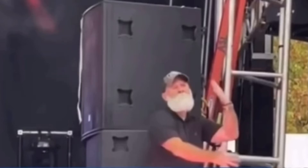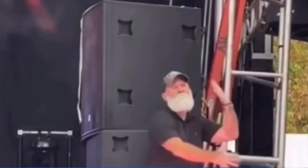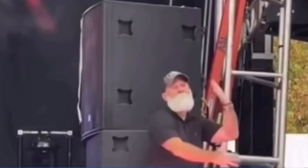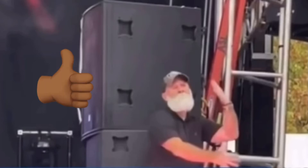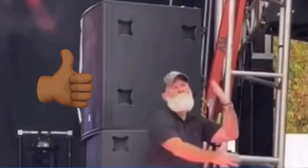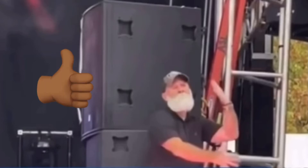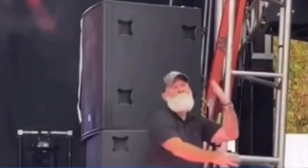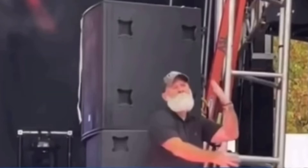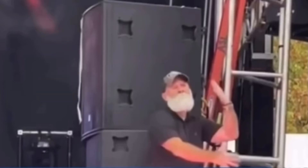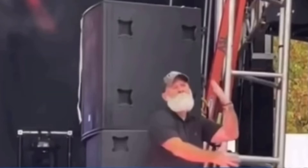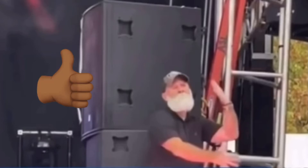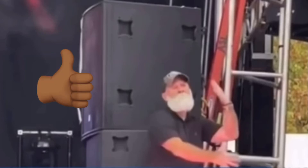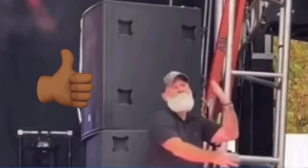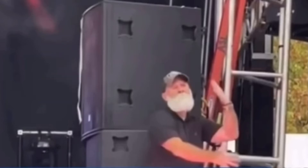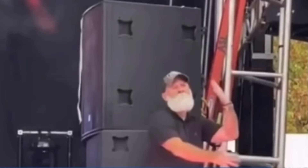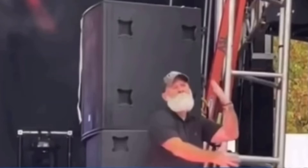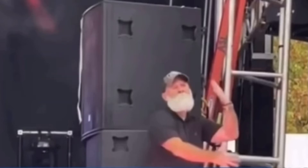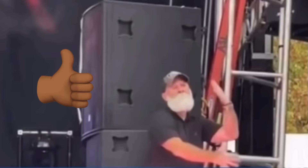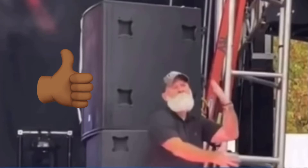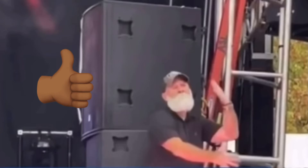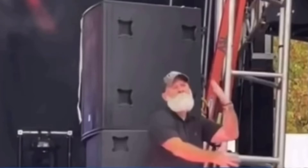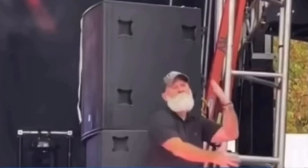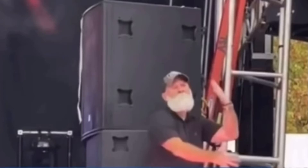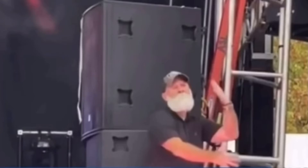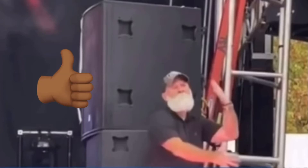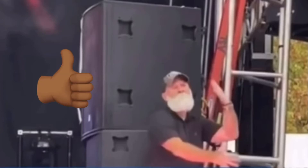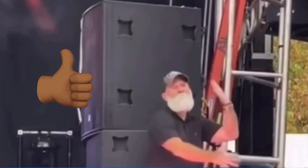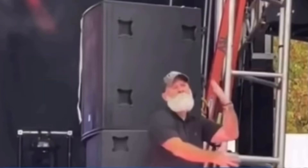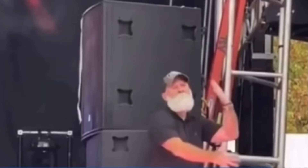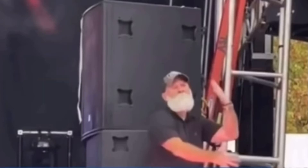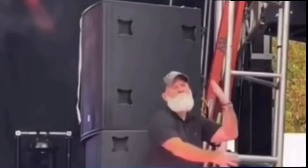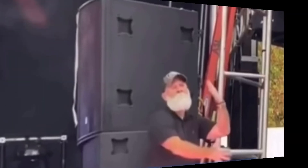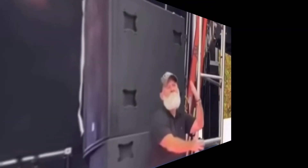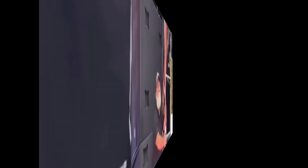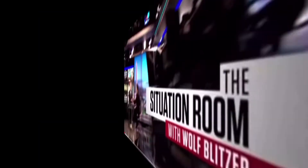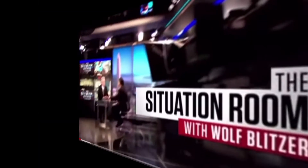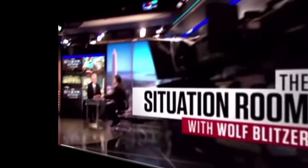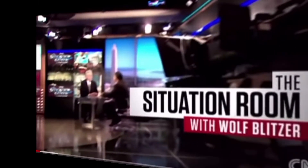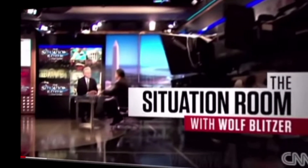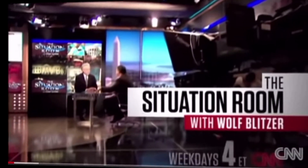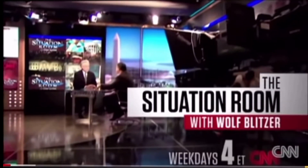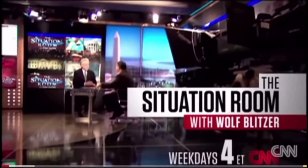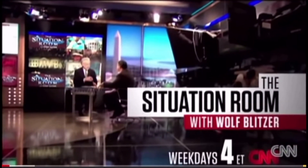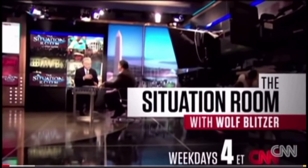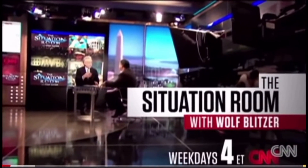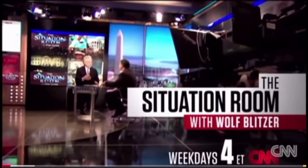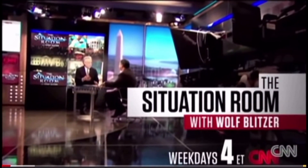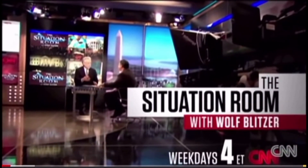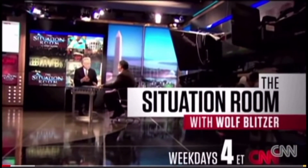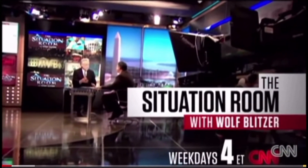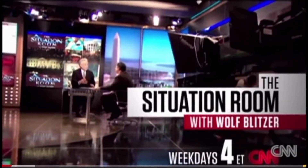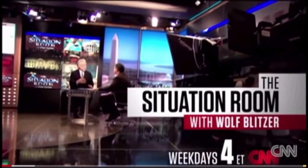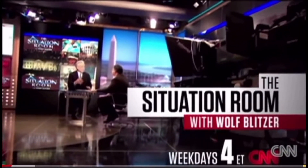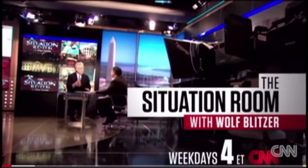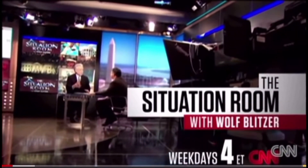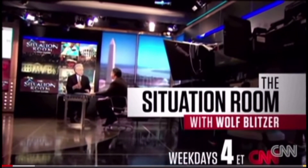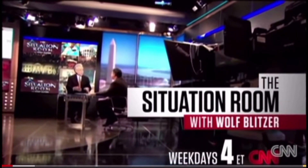some bad ones, okay? David, I don't know what that tongue action was about, though. Maybe he was just really feeling it.